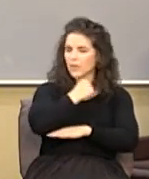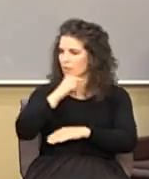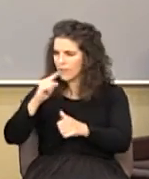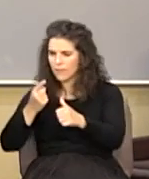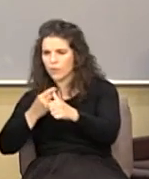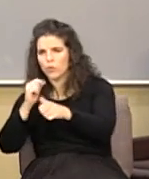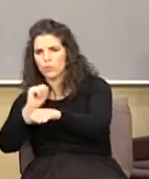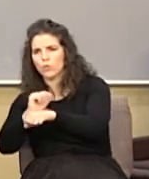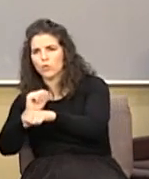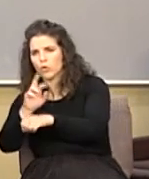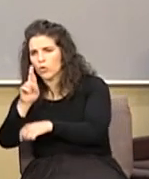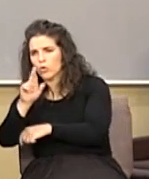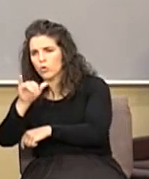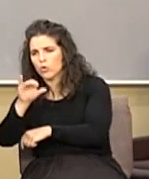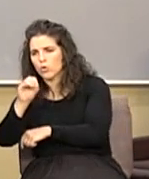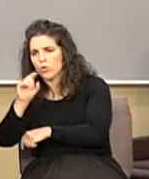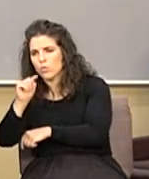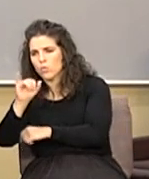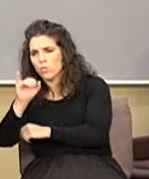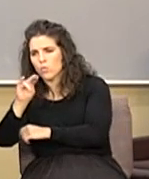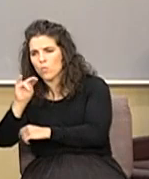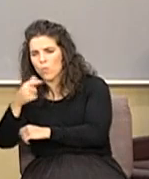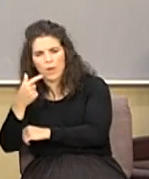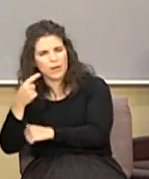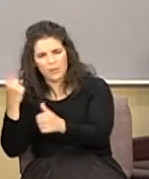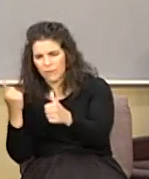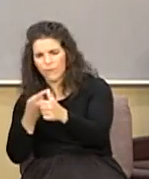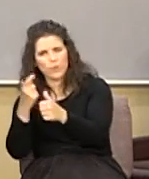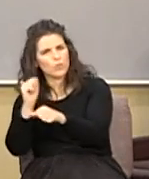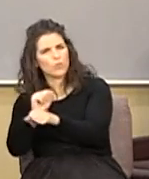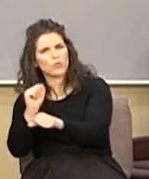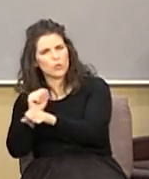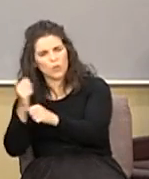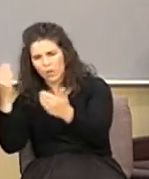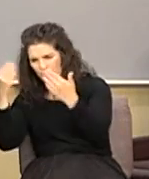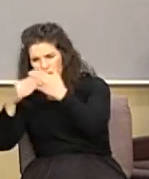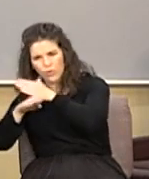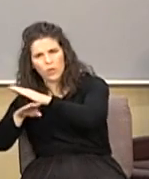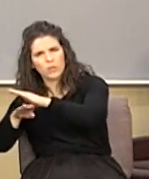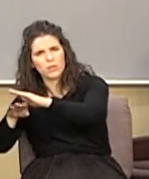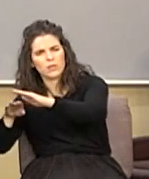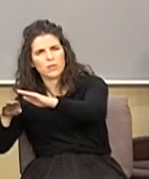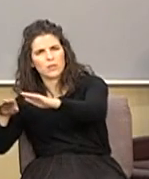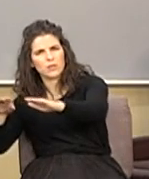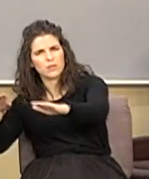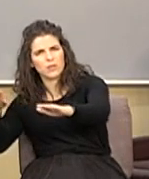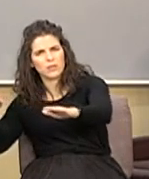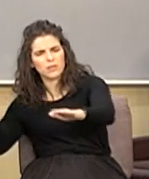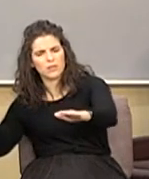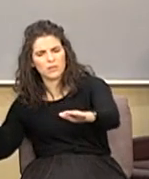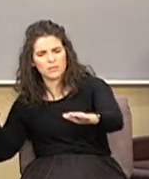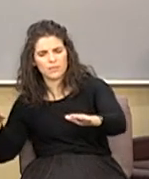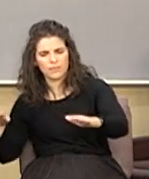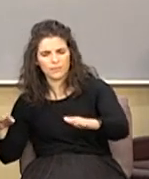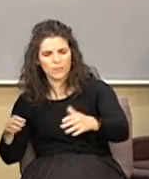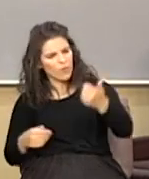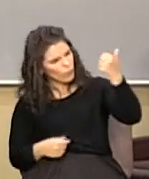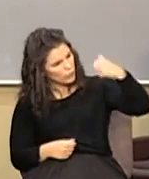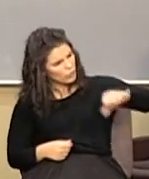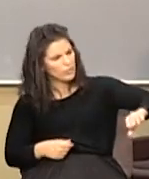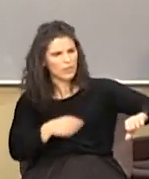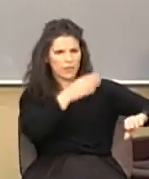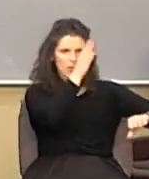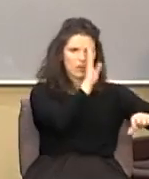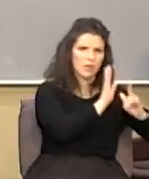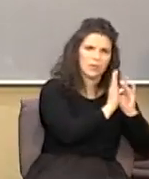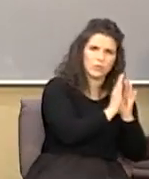is rioting the first work of rejecting God's word